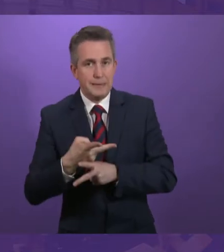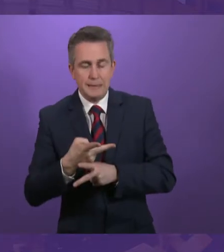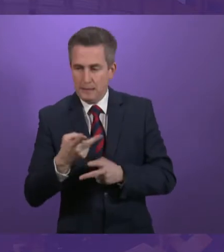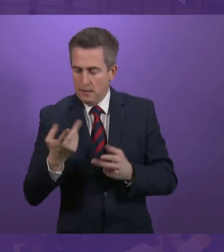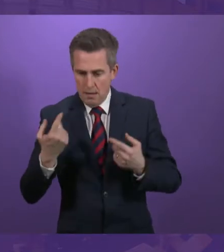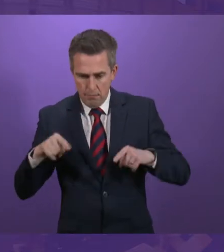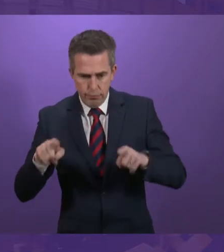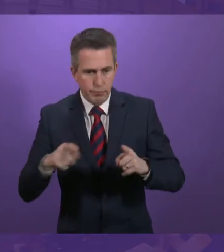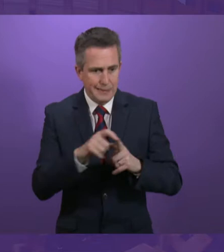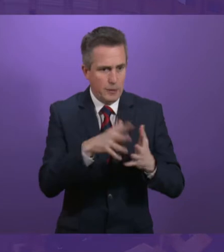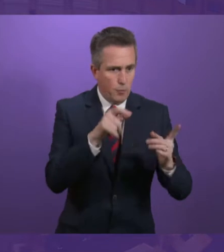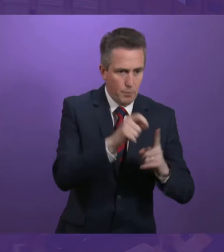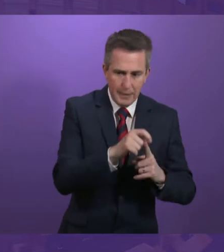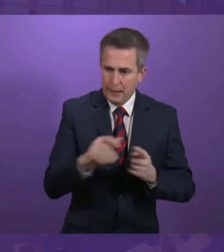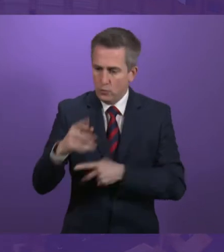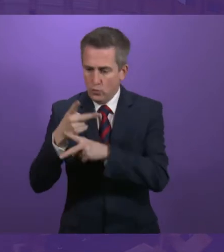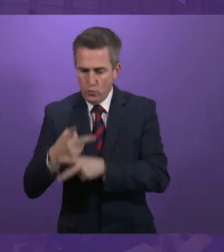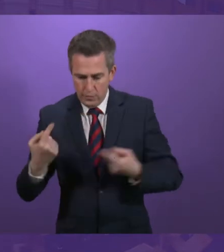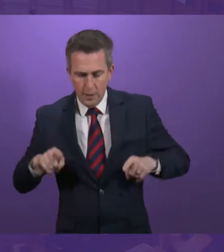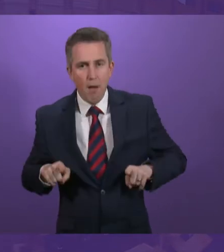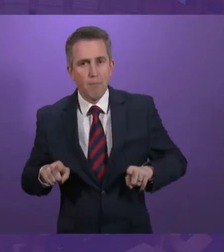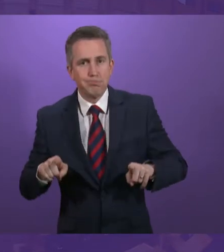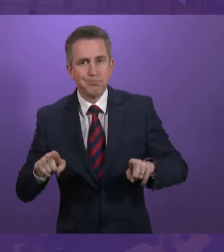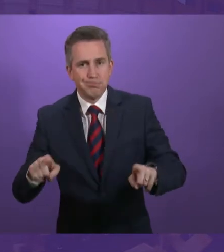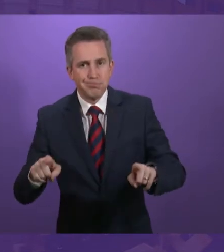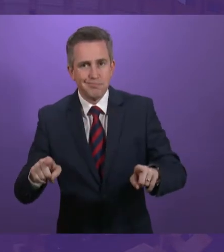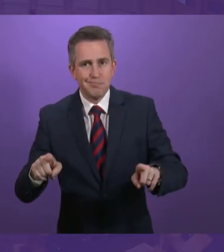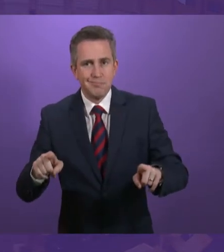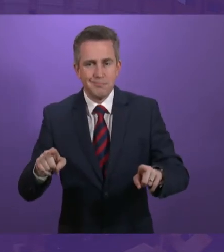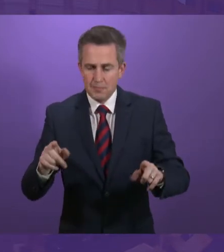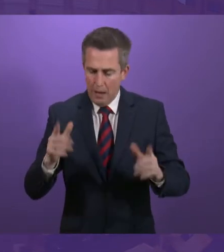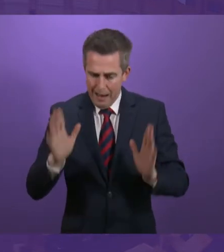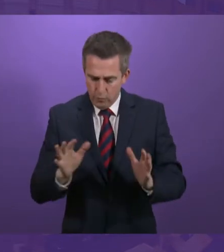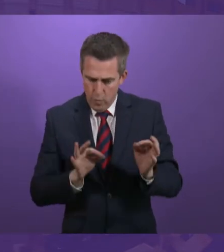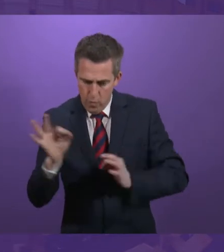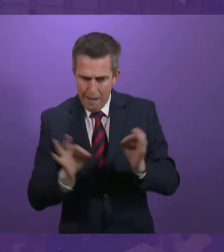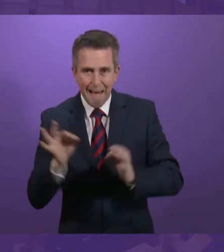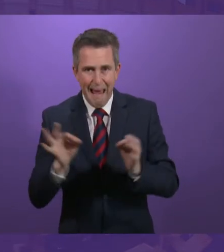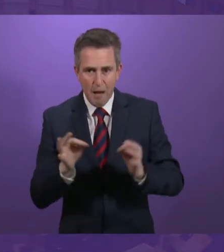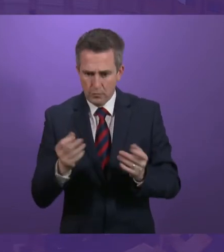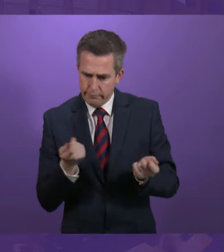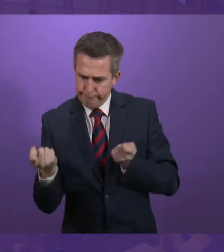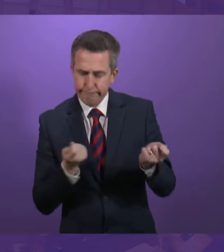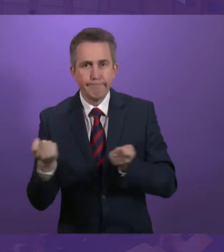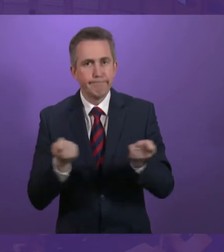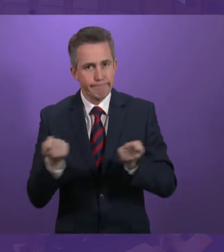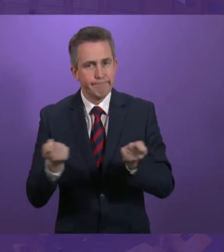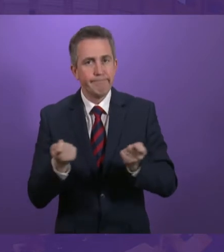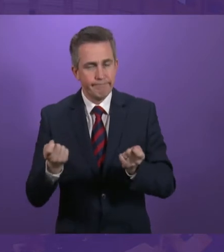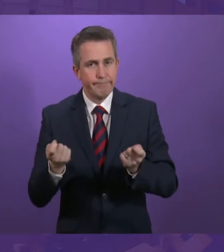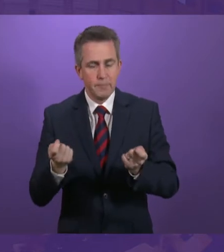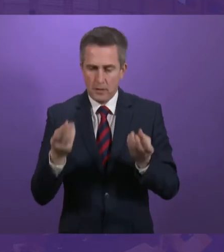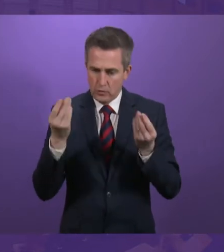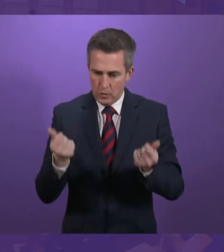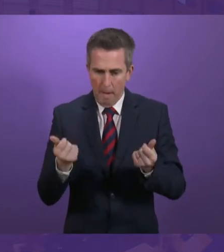agencies will share clients. The payments people get from the DWP and Social Security Scotland will affect and, in some cases, need to